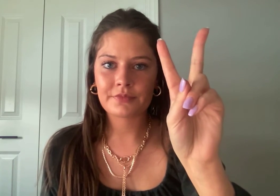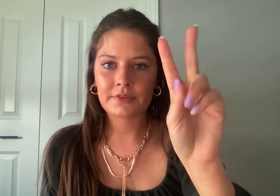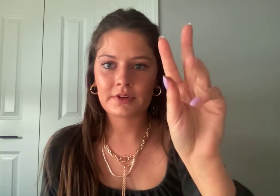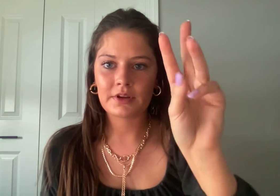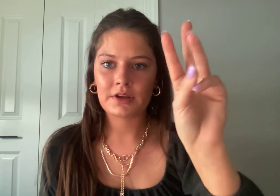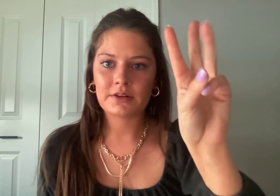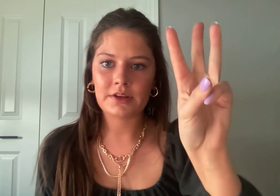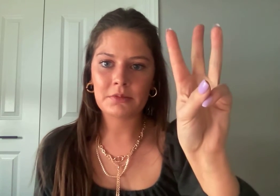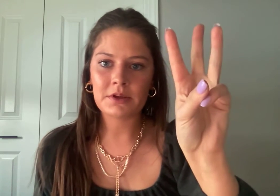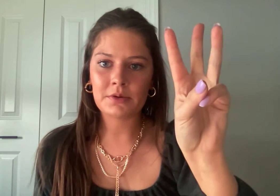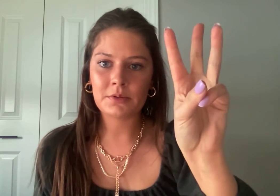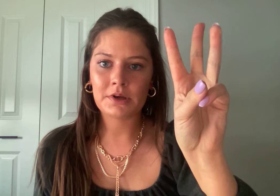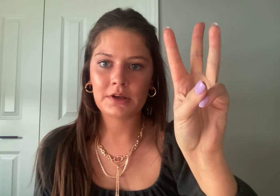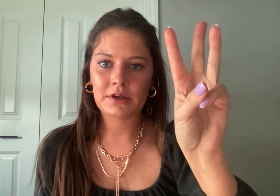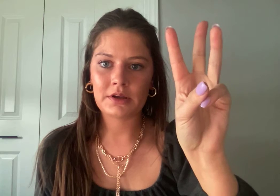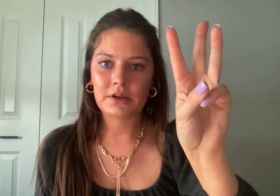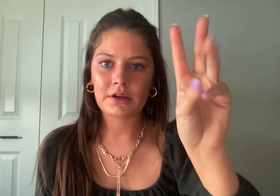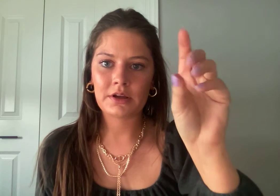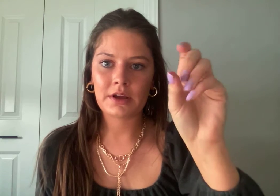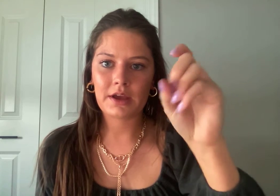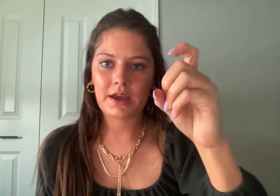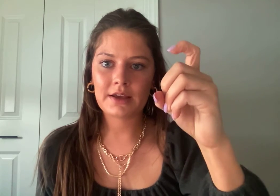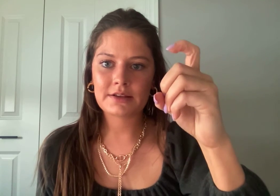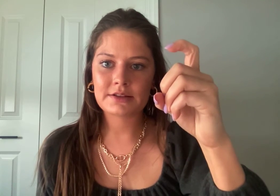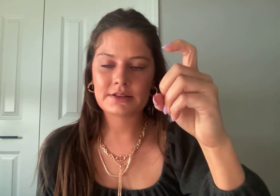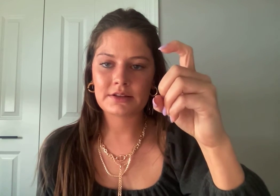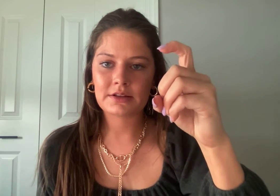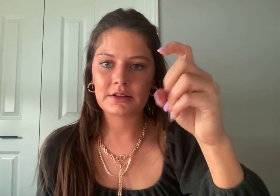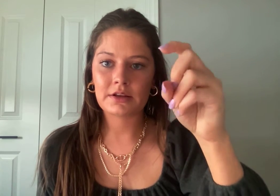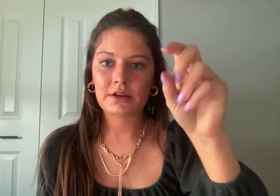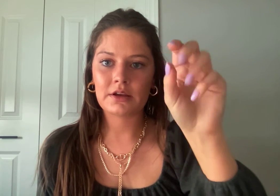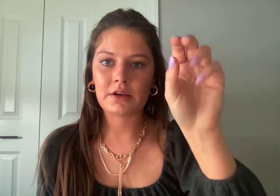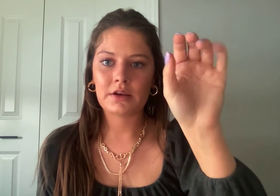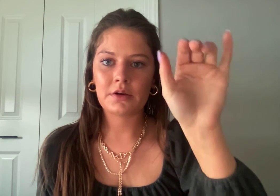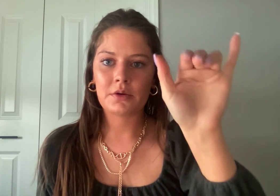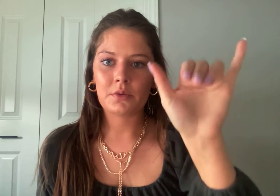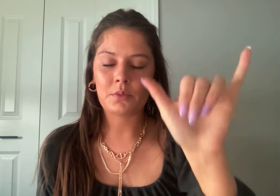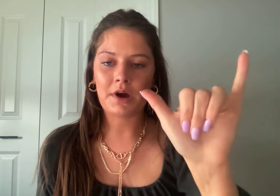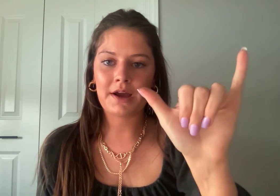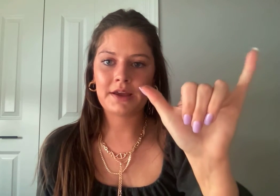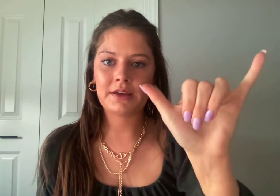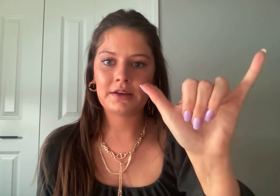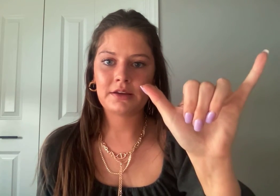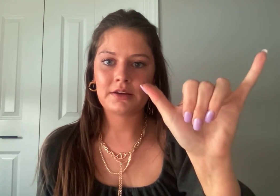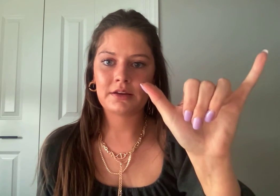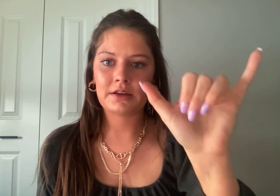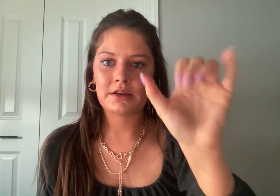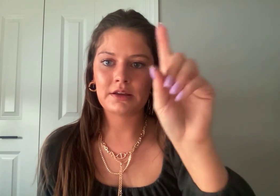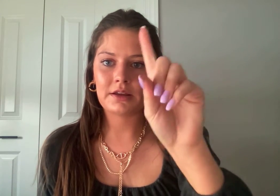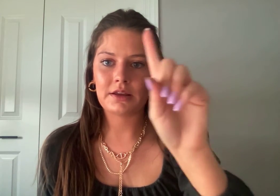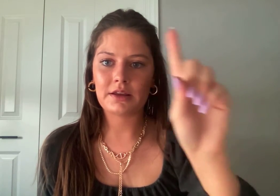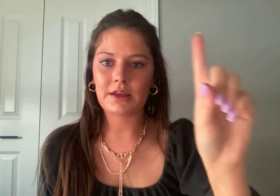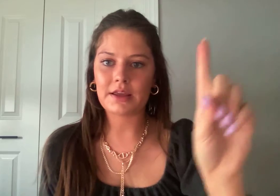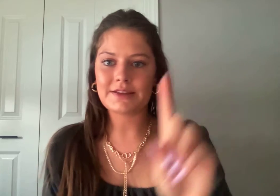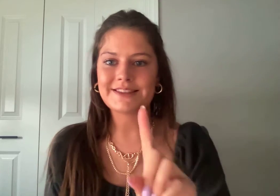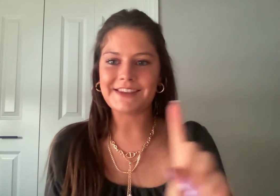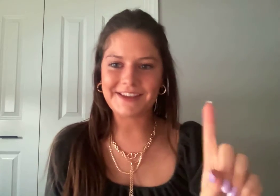V W X Y And Z